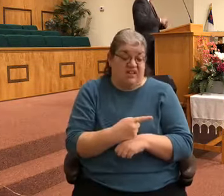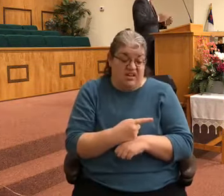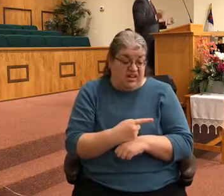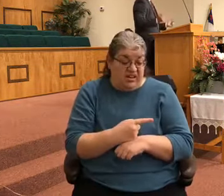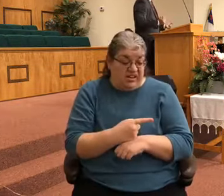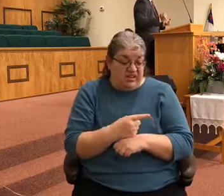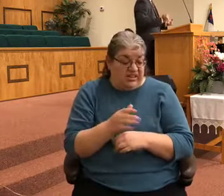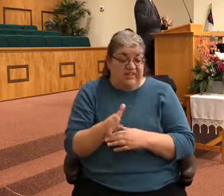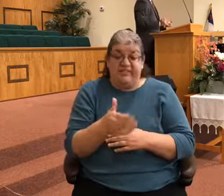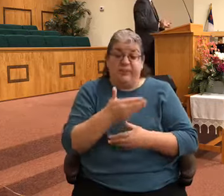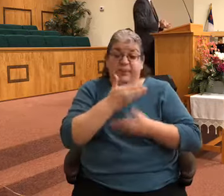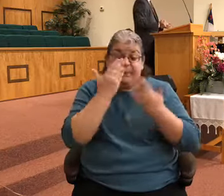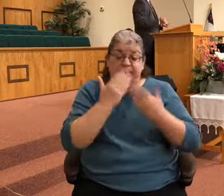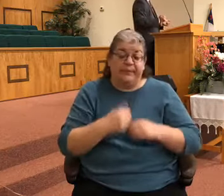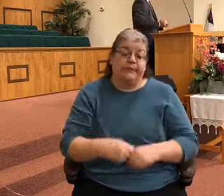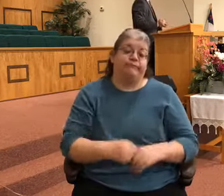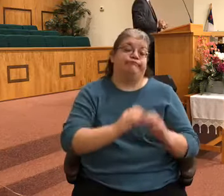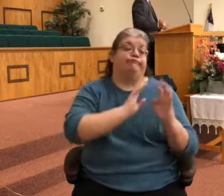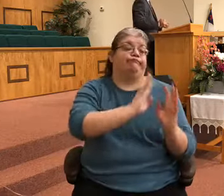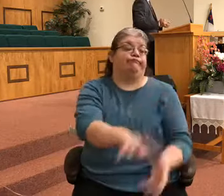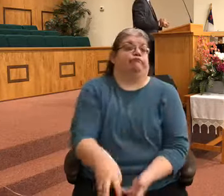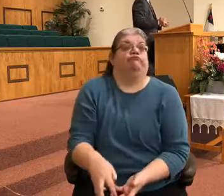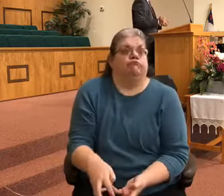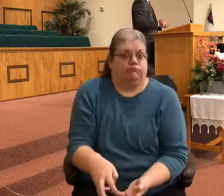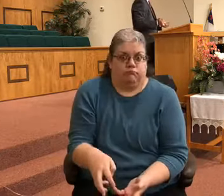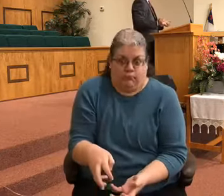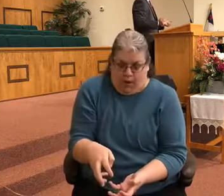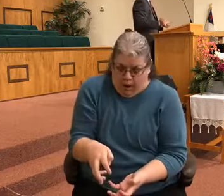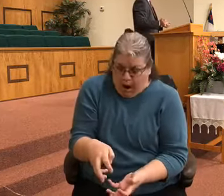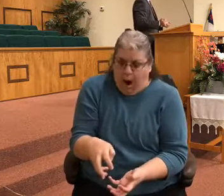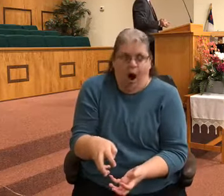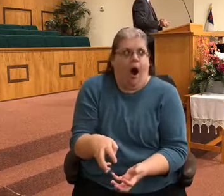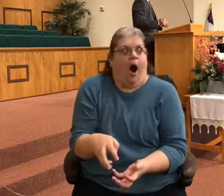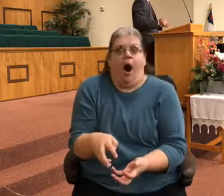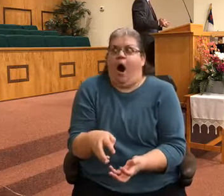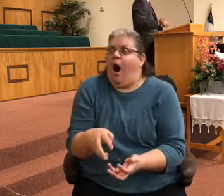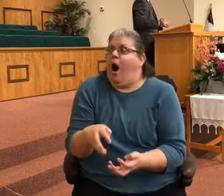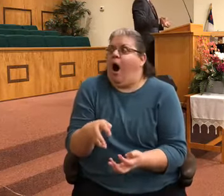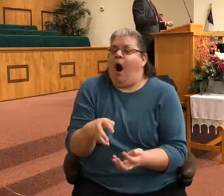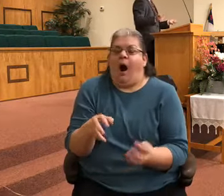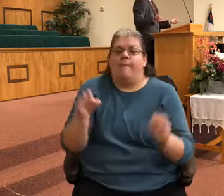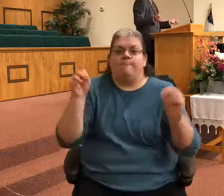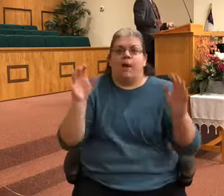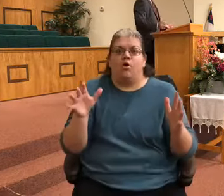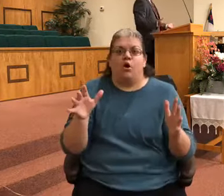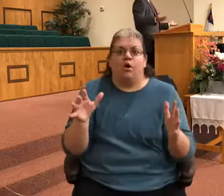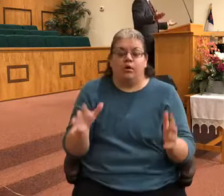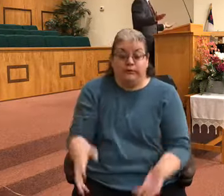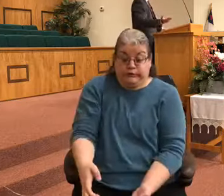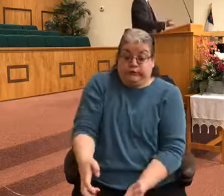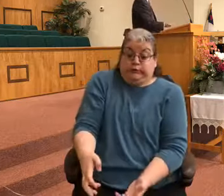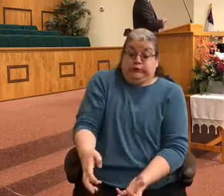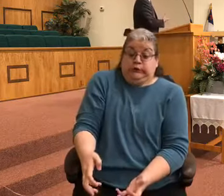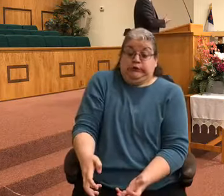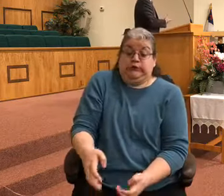overwhelming miracle in the minds of these fishermen. They caught so many fish, they couldn't even hardly bring them